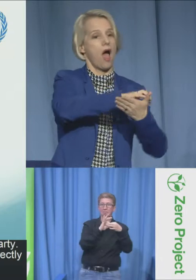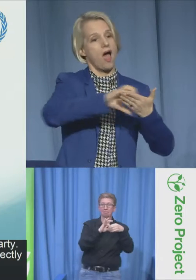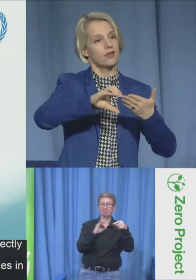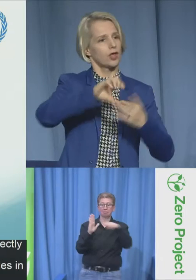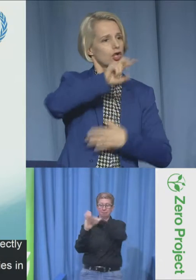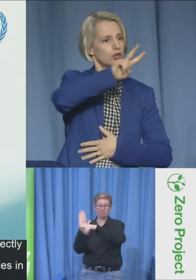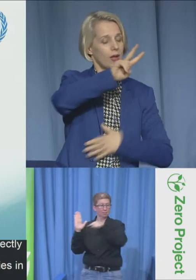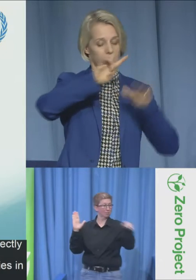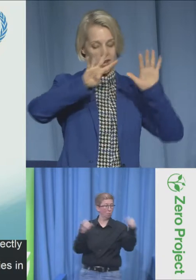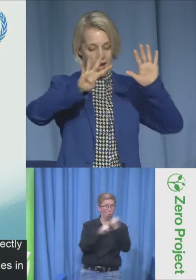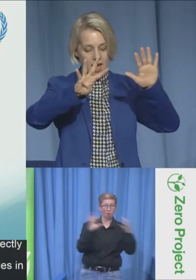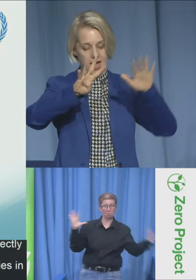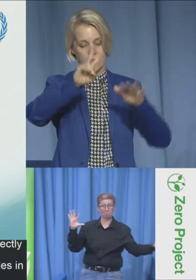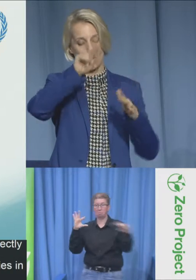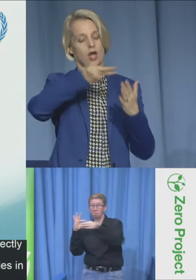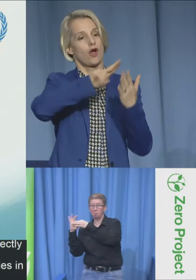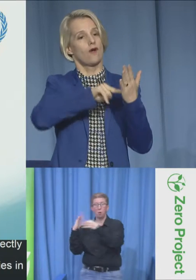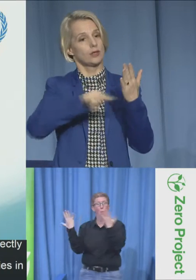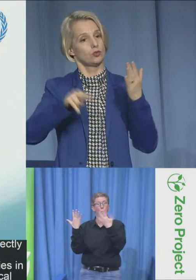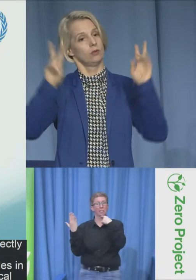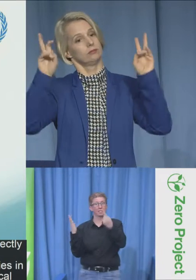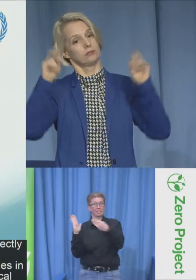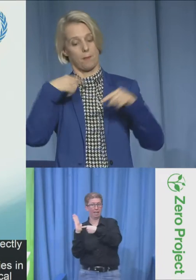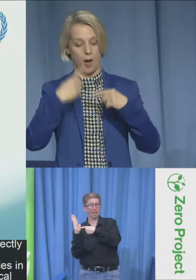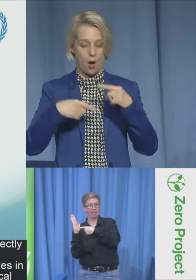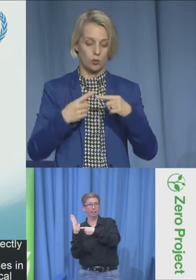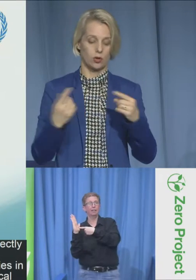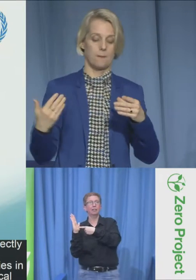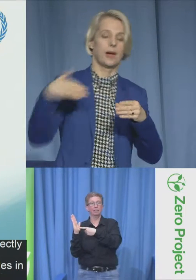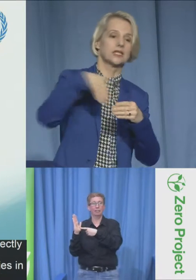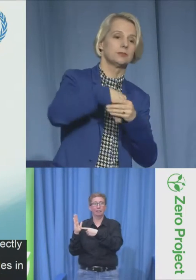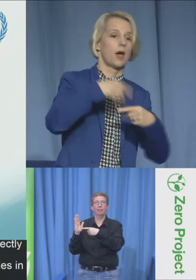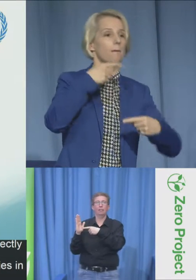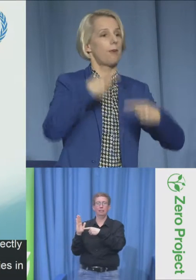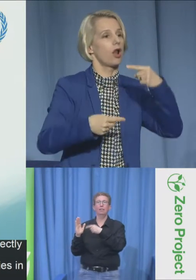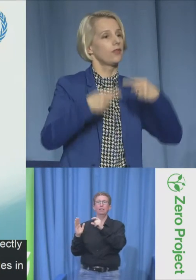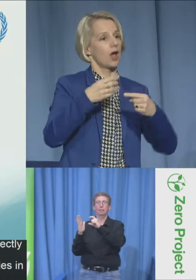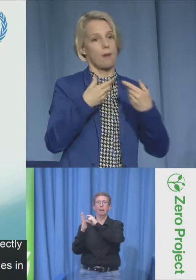might be. If you look at Article 29 in the convention,